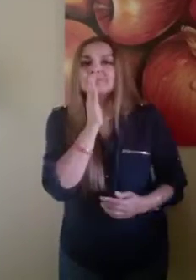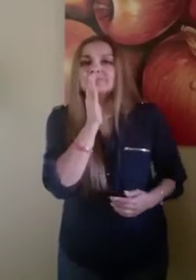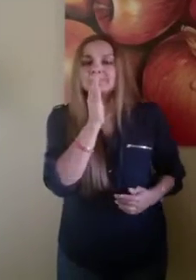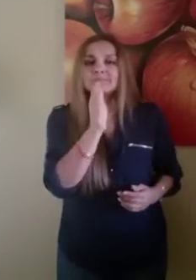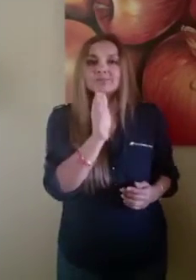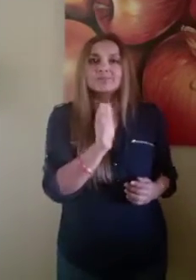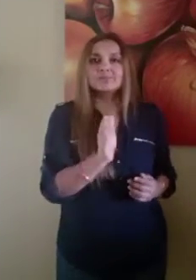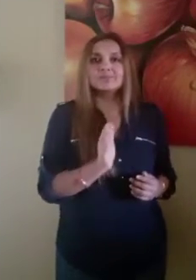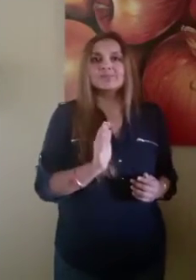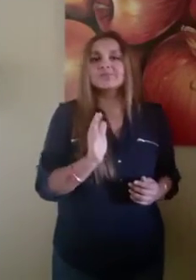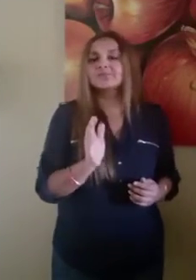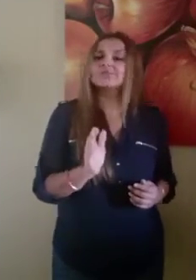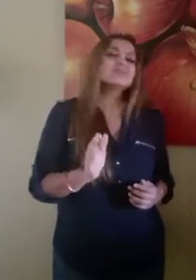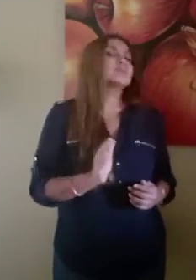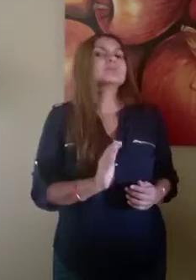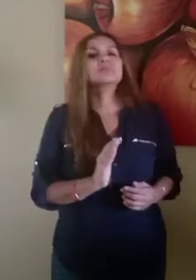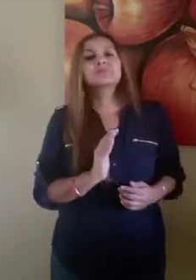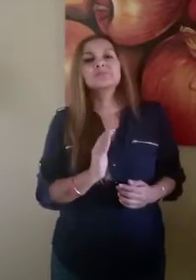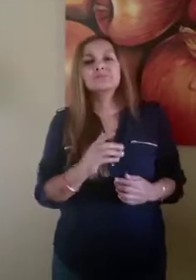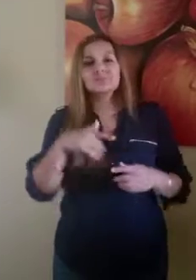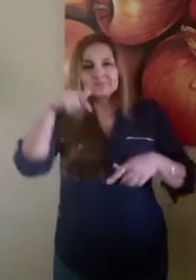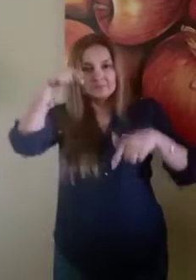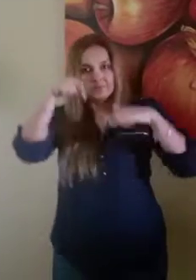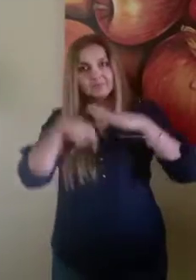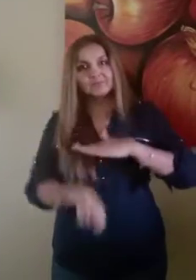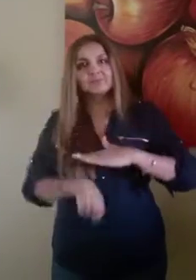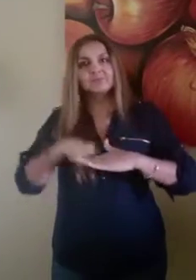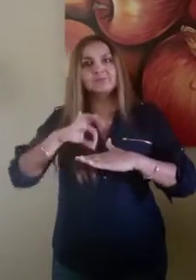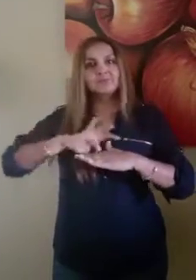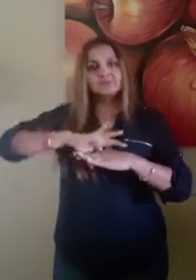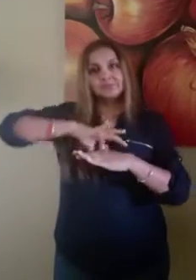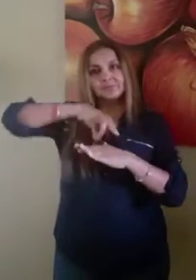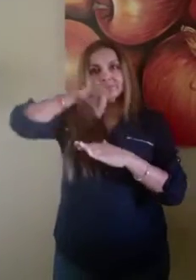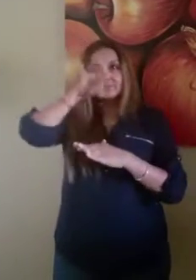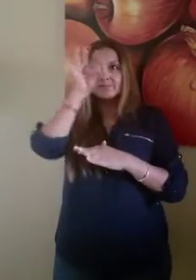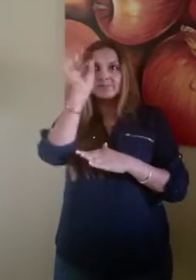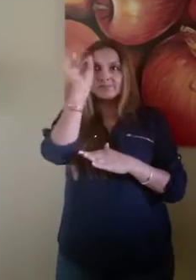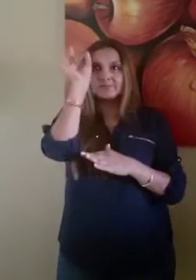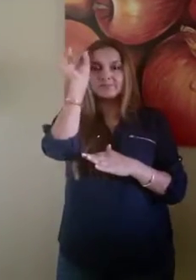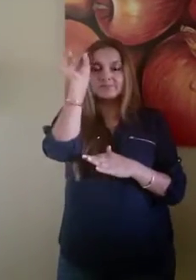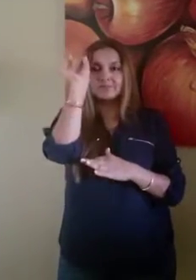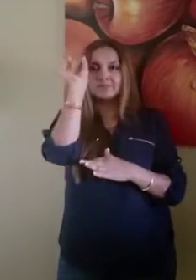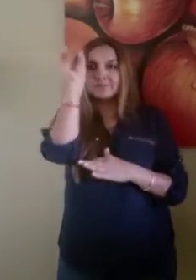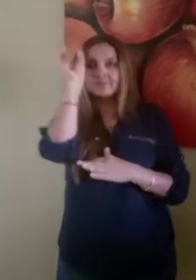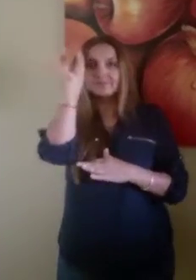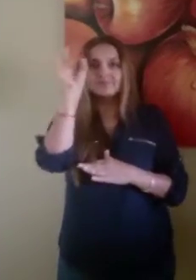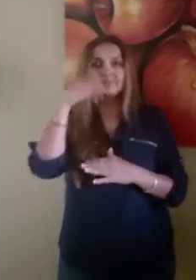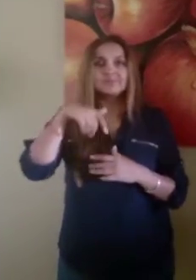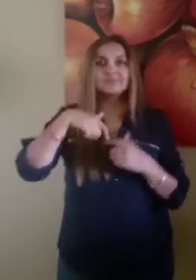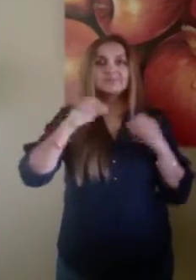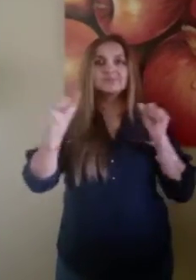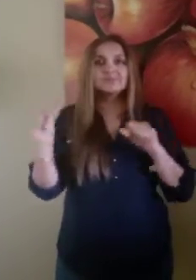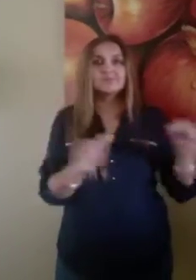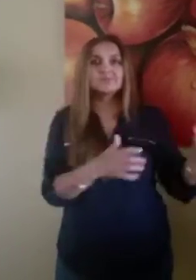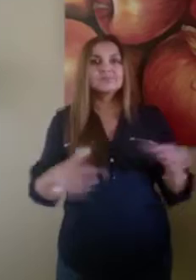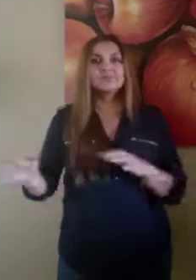woman, can't keep his mind else, he'll change